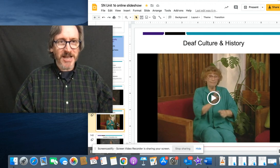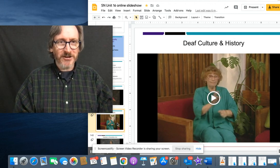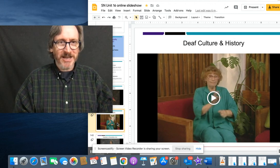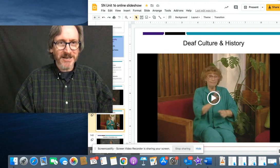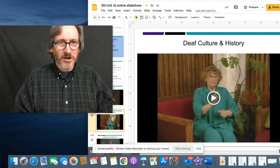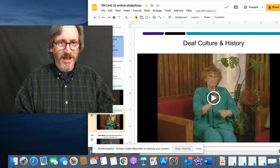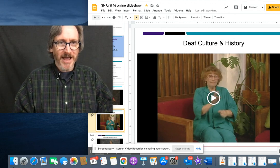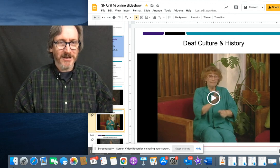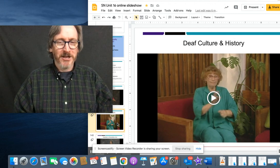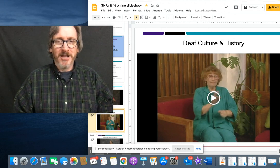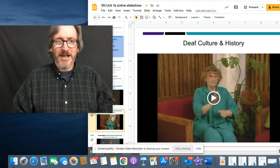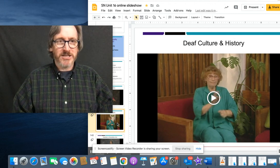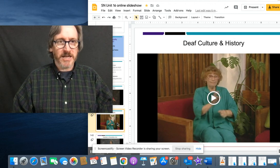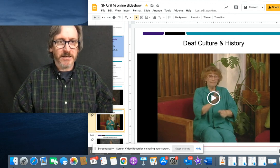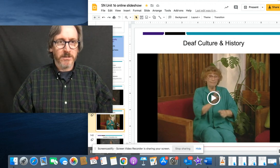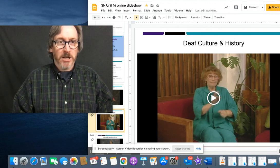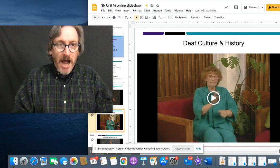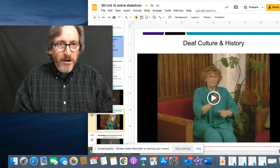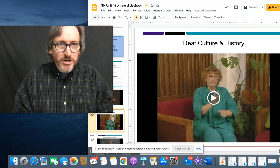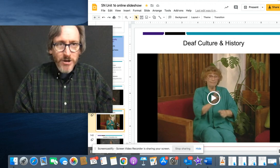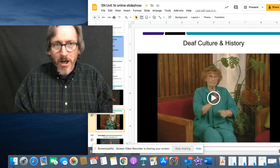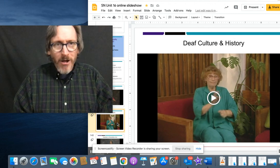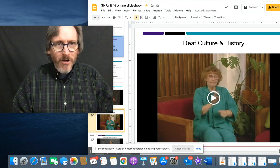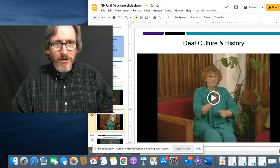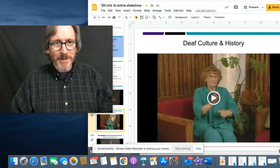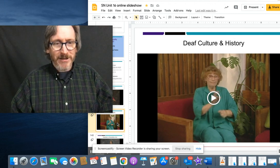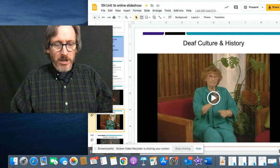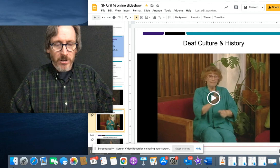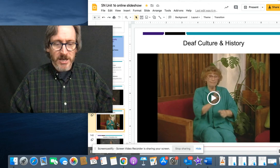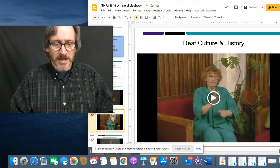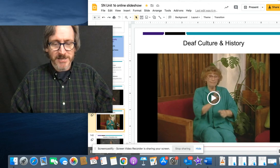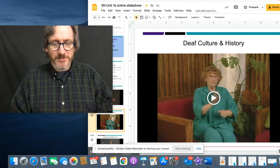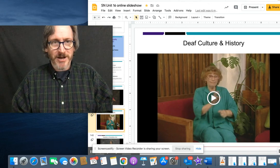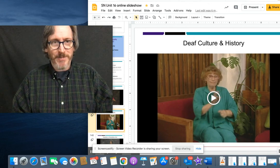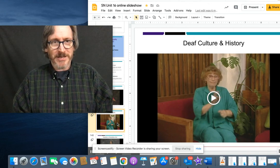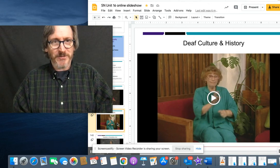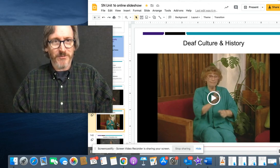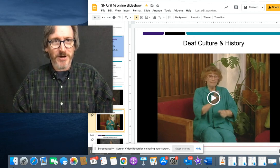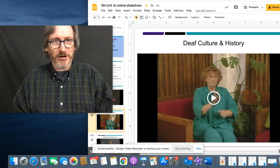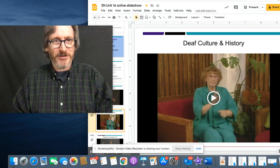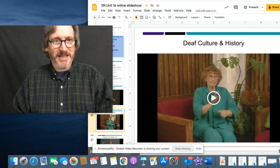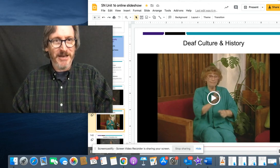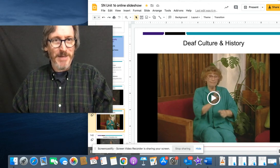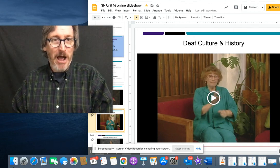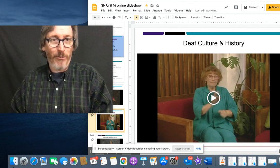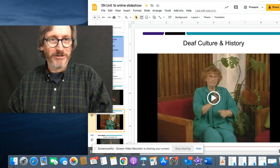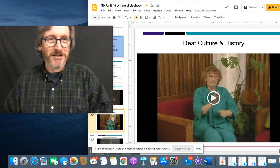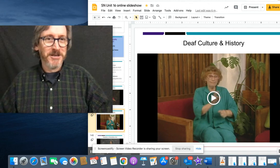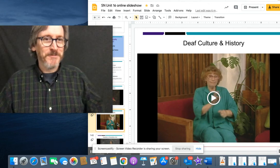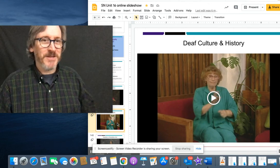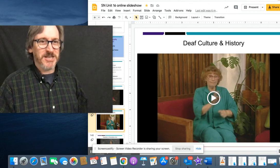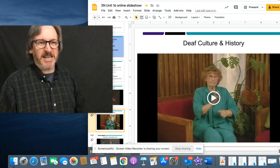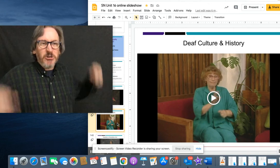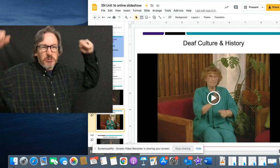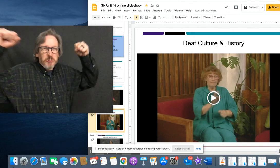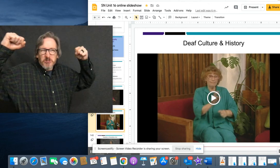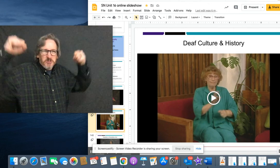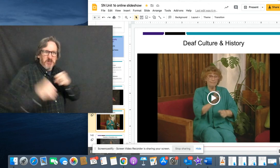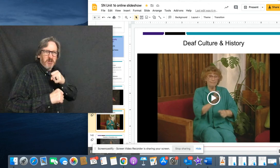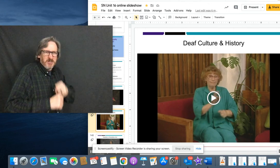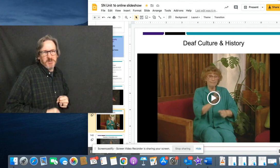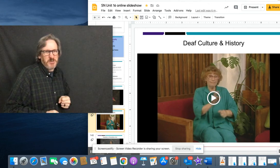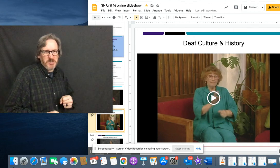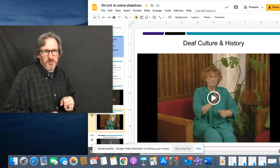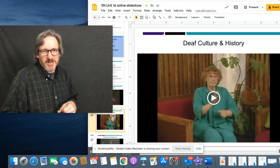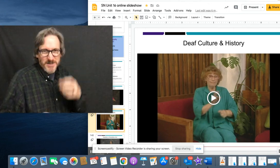Shelly, did you get your kitten? Go ahead. And she's like, how did you know? I'm like, because when I picked up the phone, I heard the kitten meow. And she's like, oh,